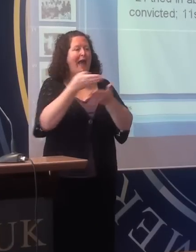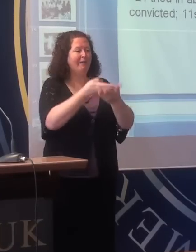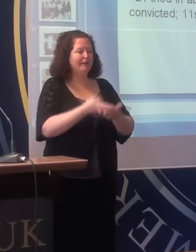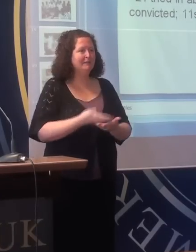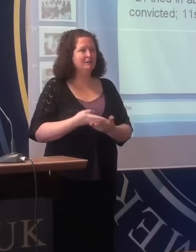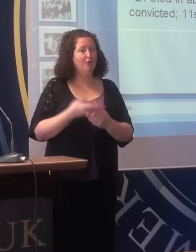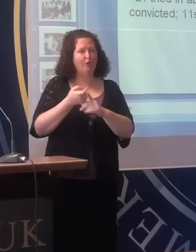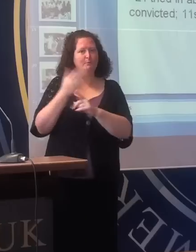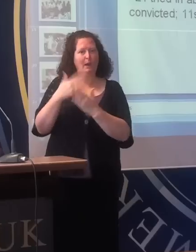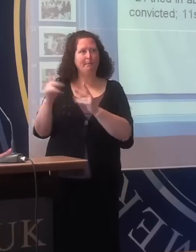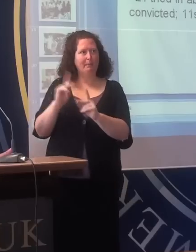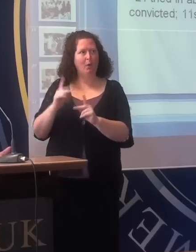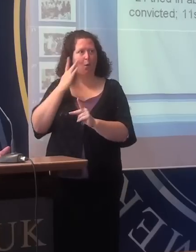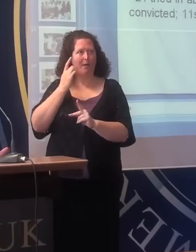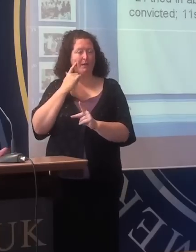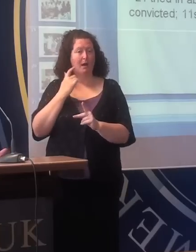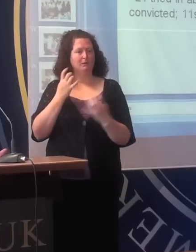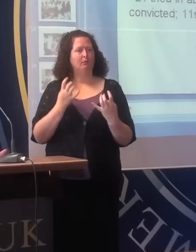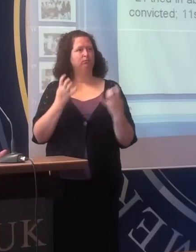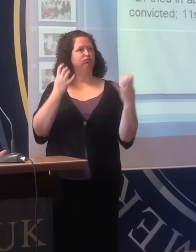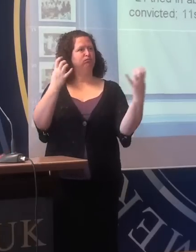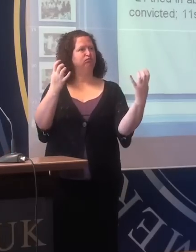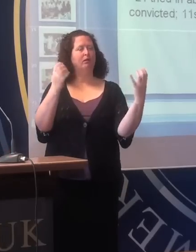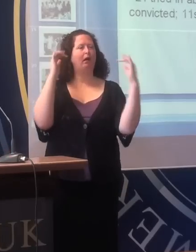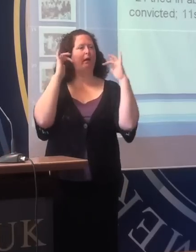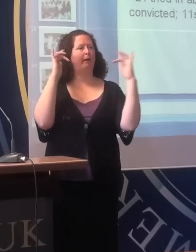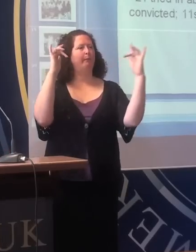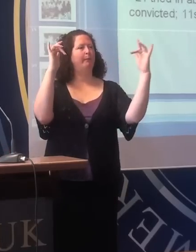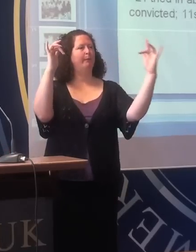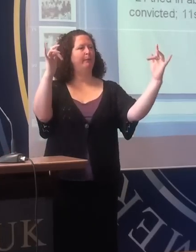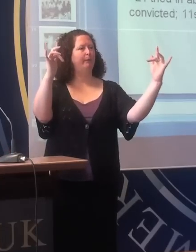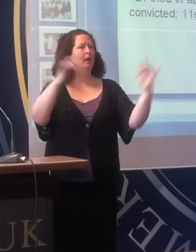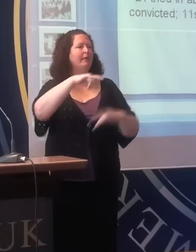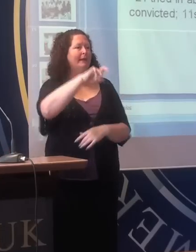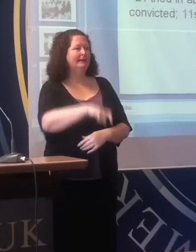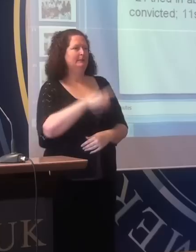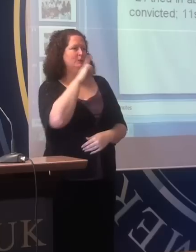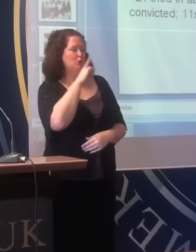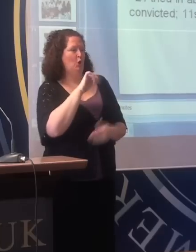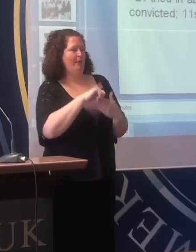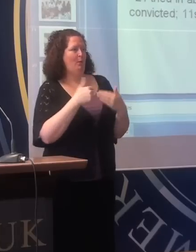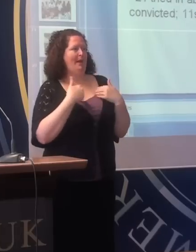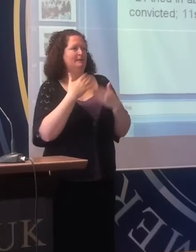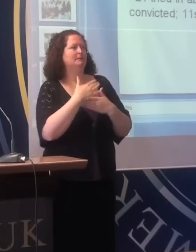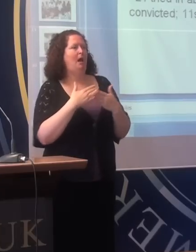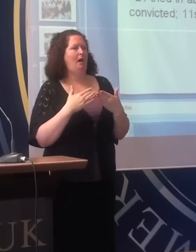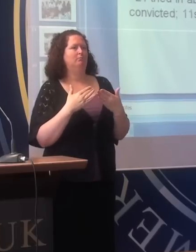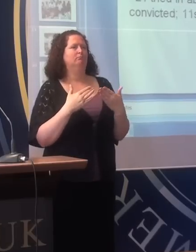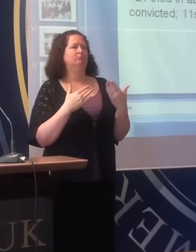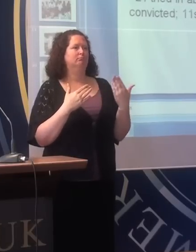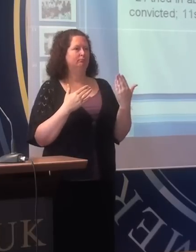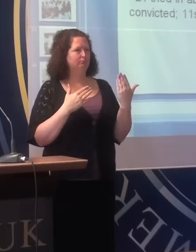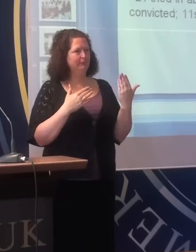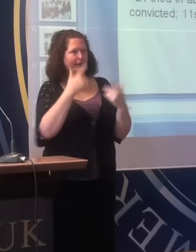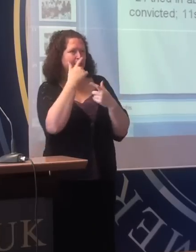because the public galleries were empty, and they needed to at least ensure some visible manifestation of interest